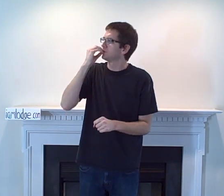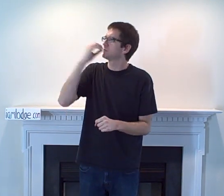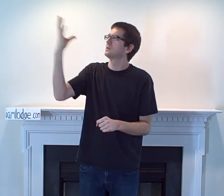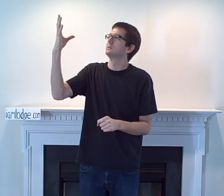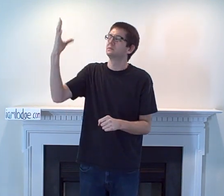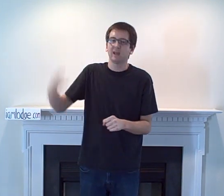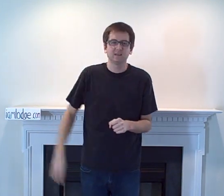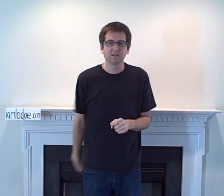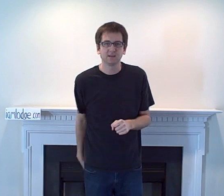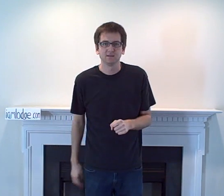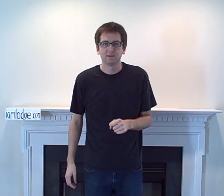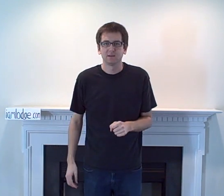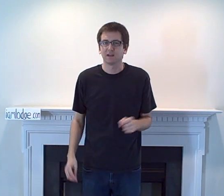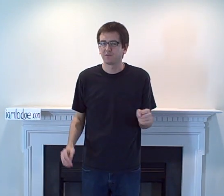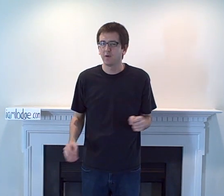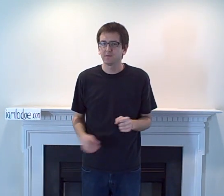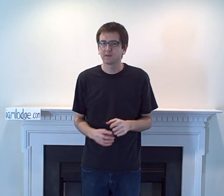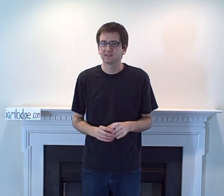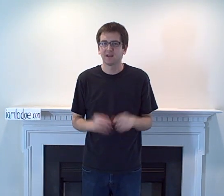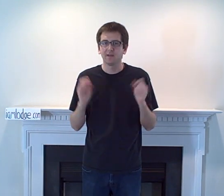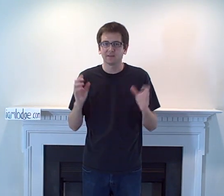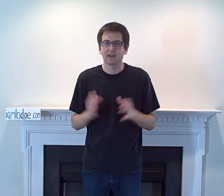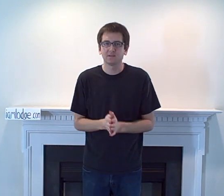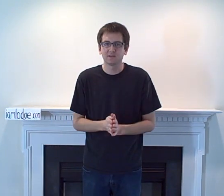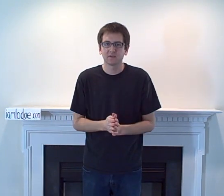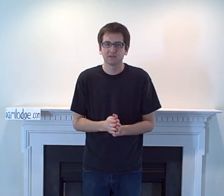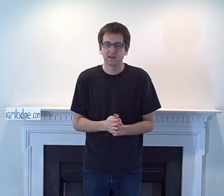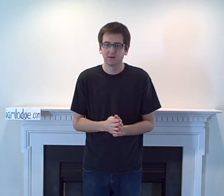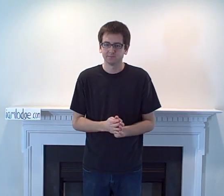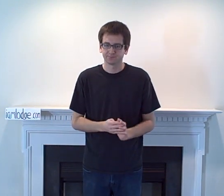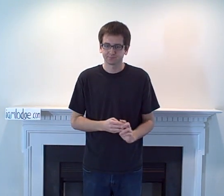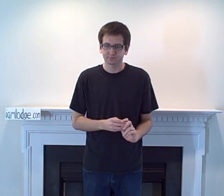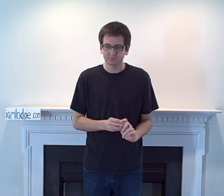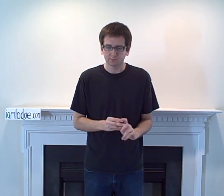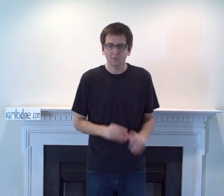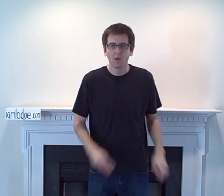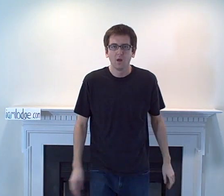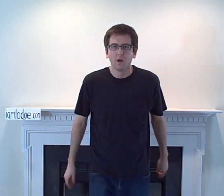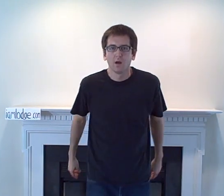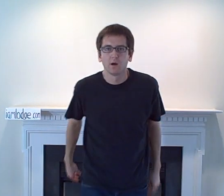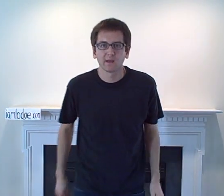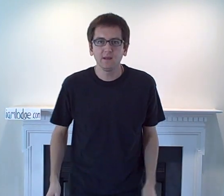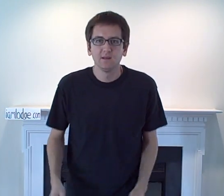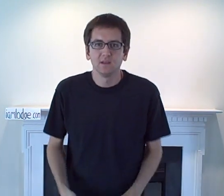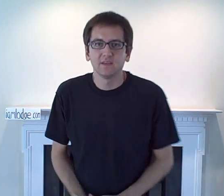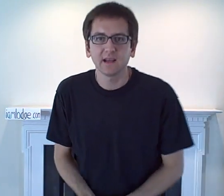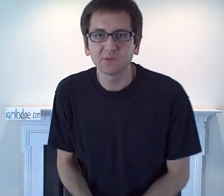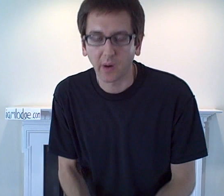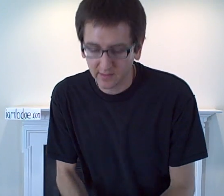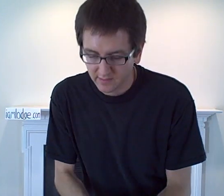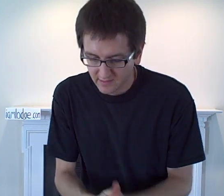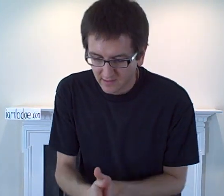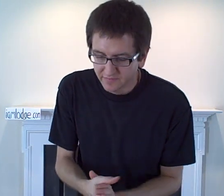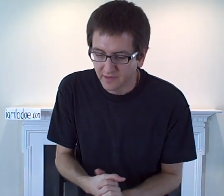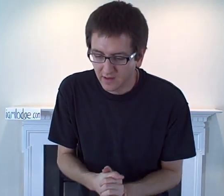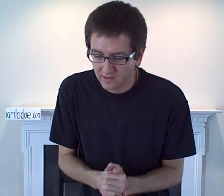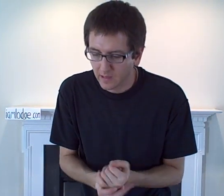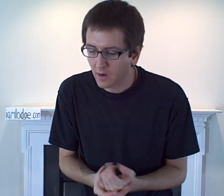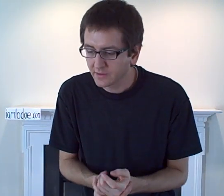tasty. That's food for the cell, that's energy for the cell. Okay, the next part, the longer